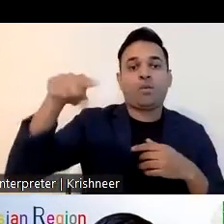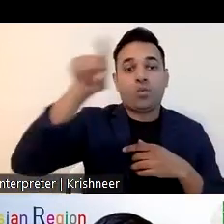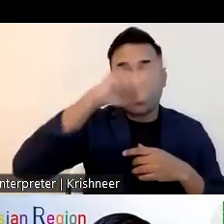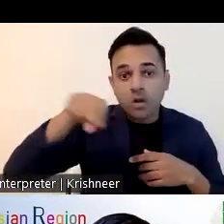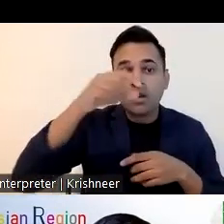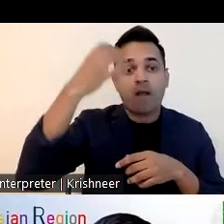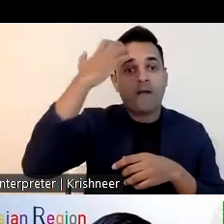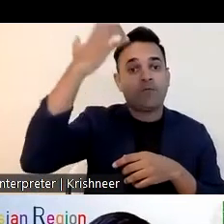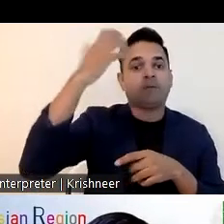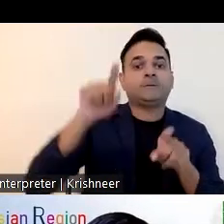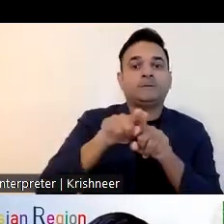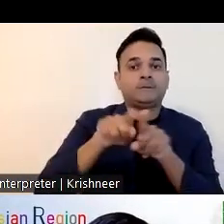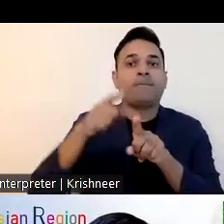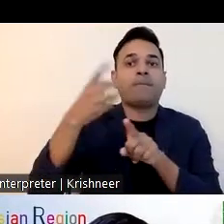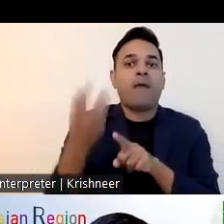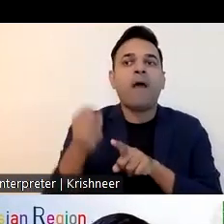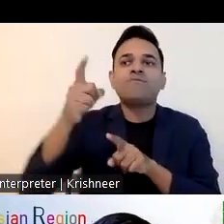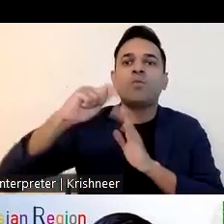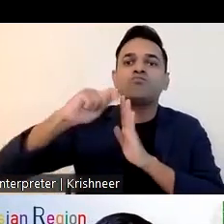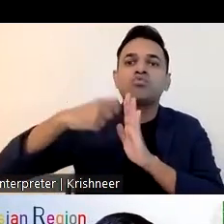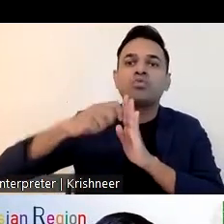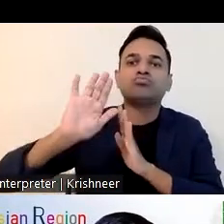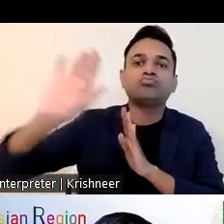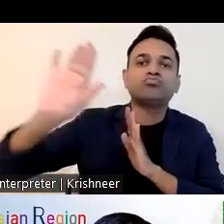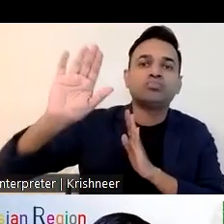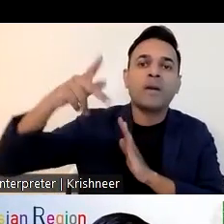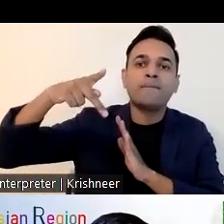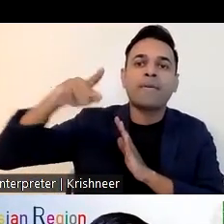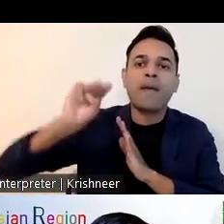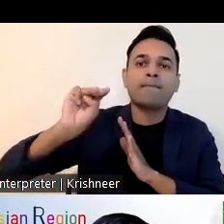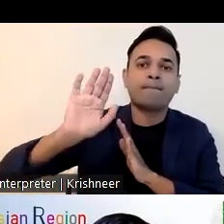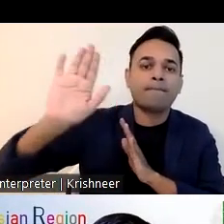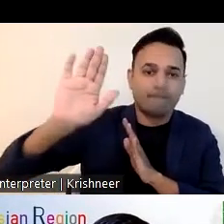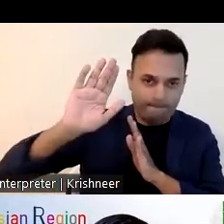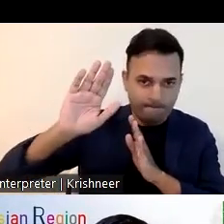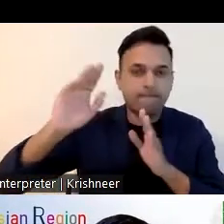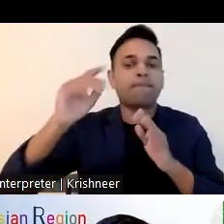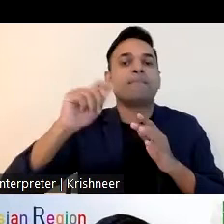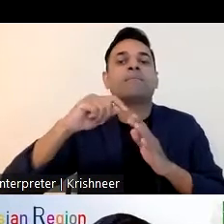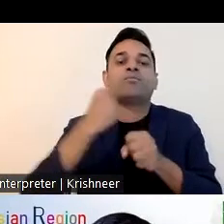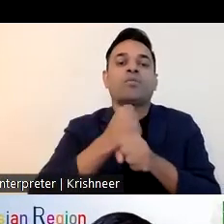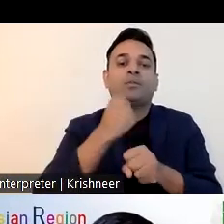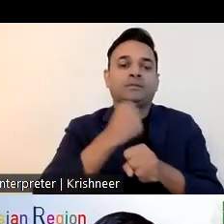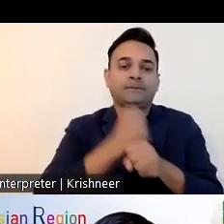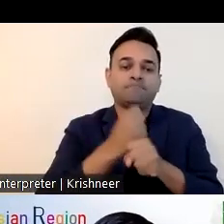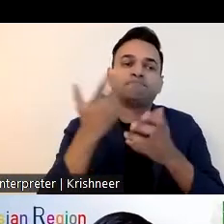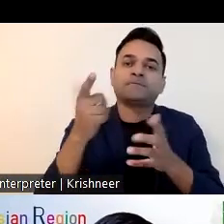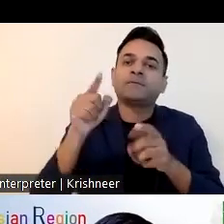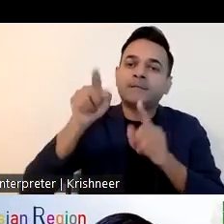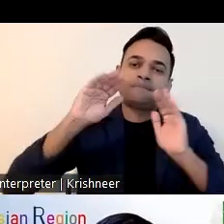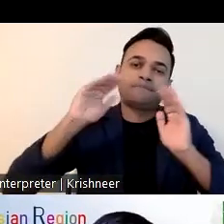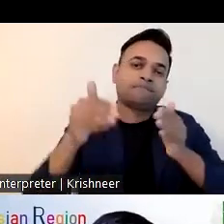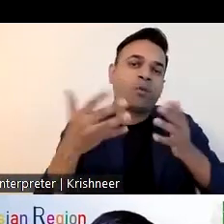connect the person with disability in the job market uh through this initiative now i would like to talk about the barriers